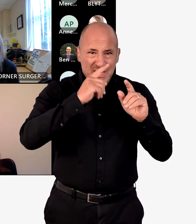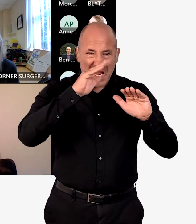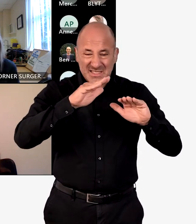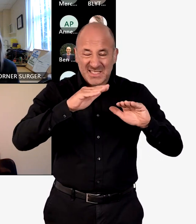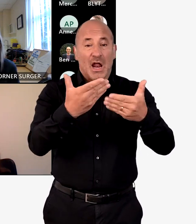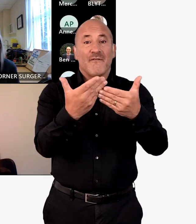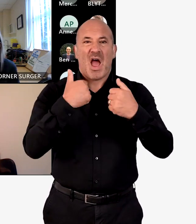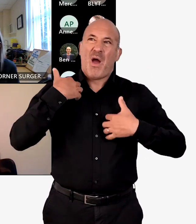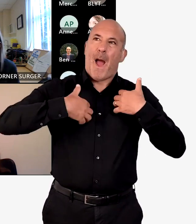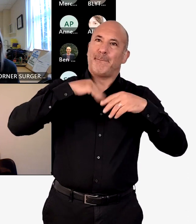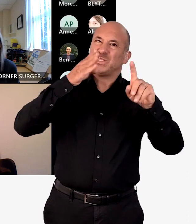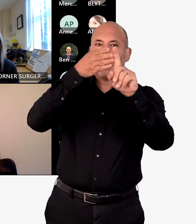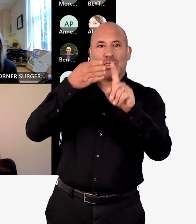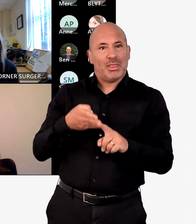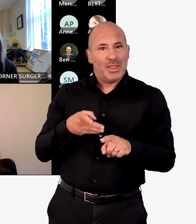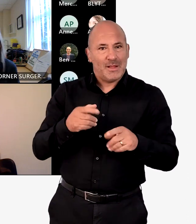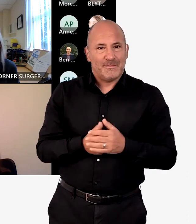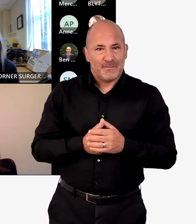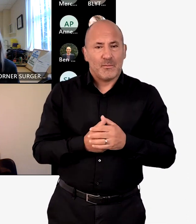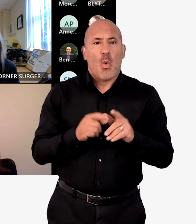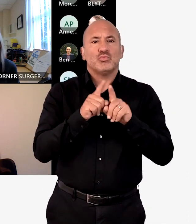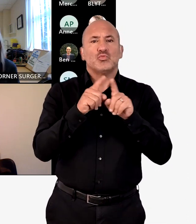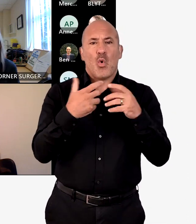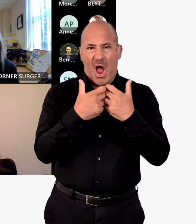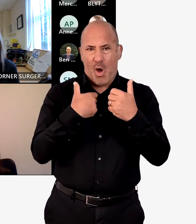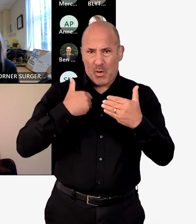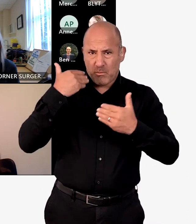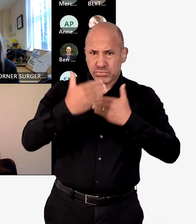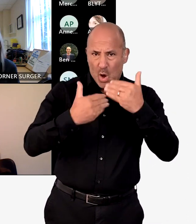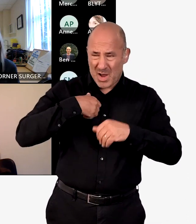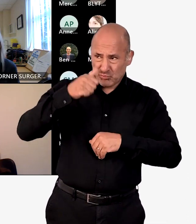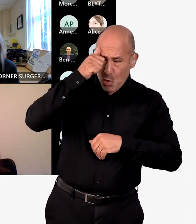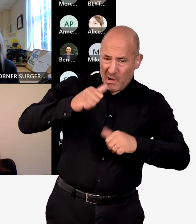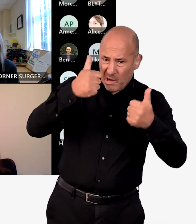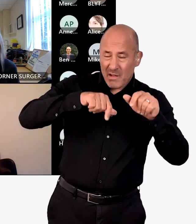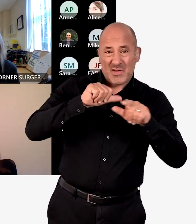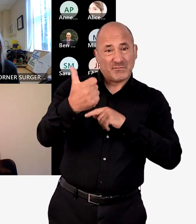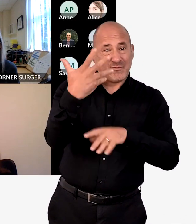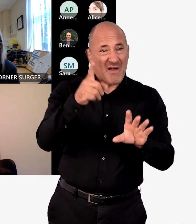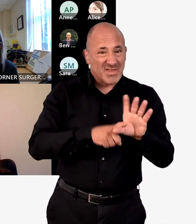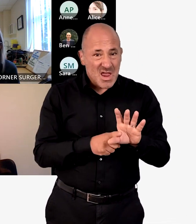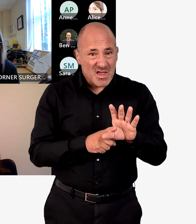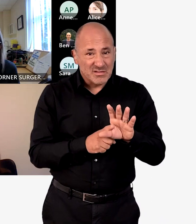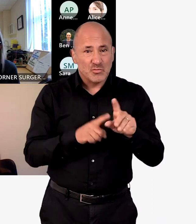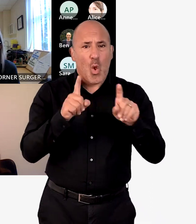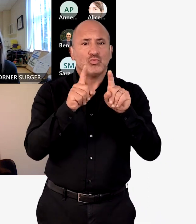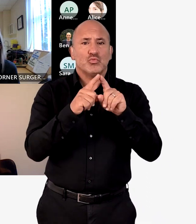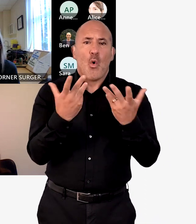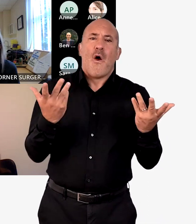focused on developing our actions to deliver each of those ambitions, how we'll measure that progress over the next